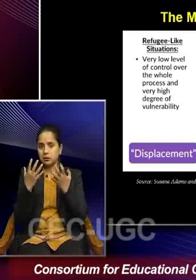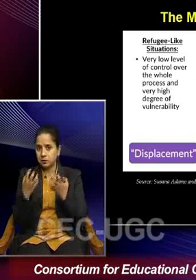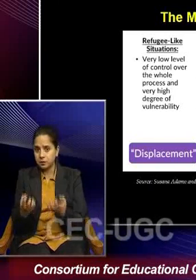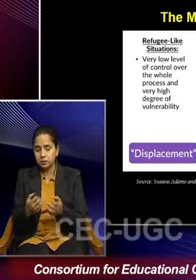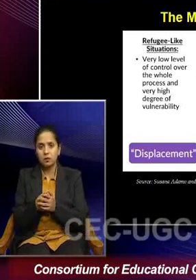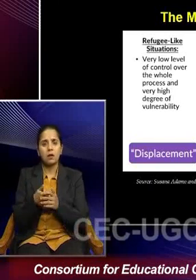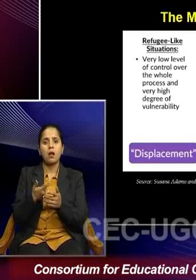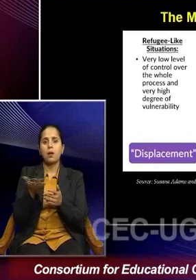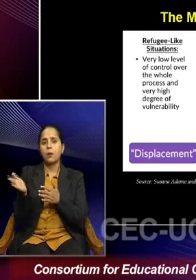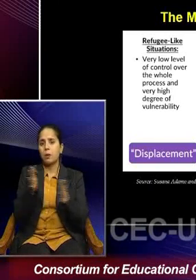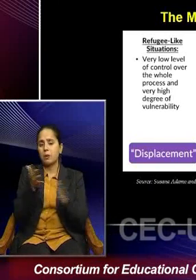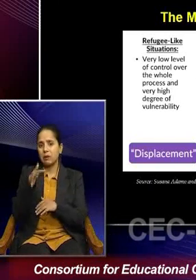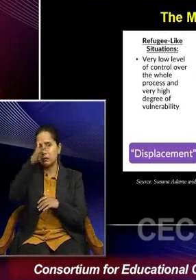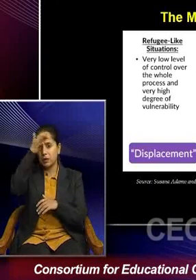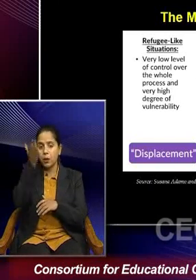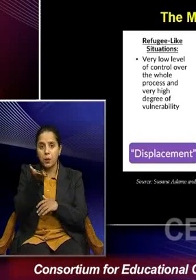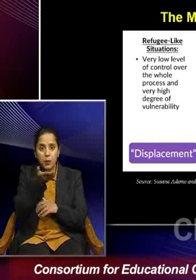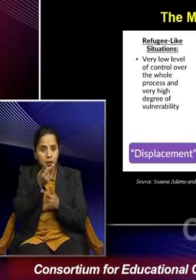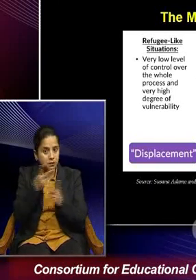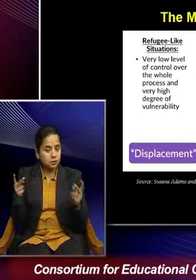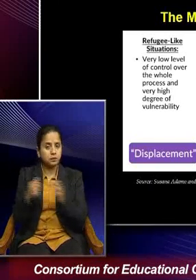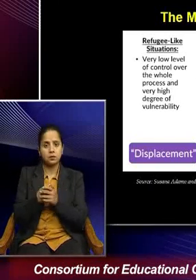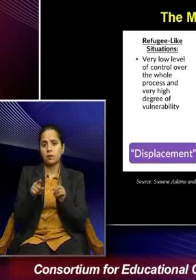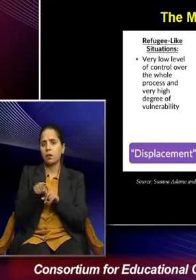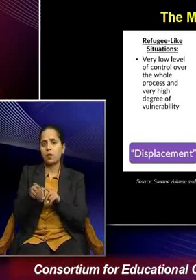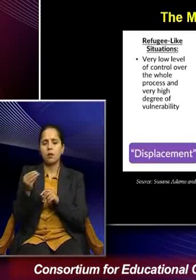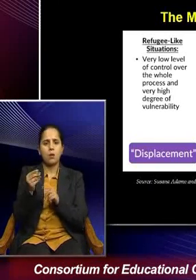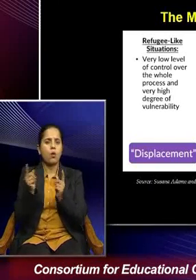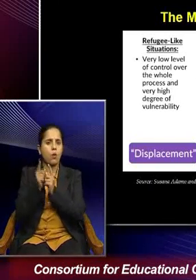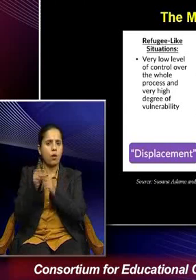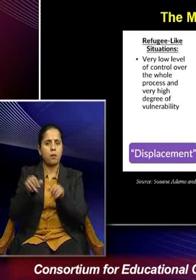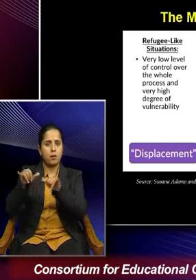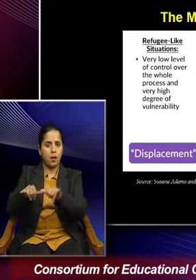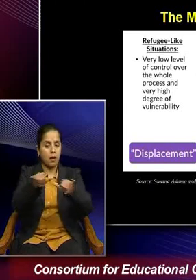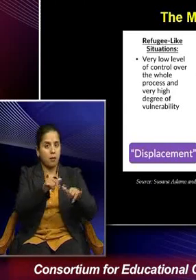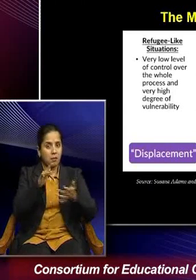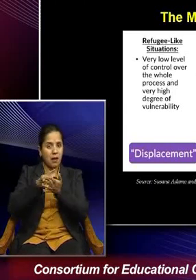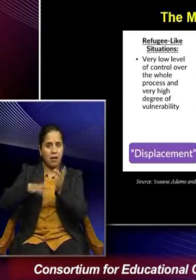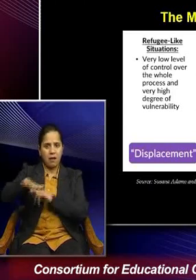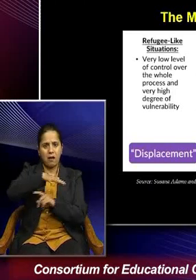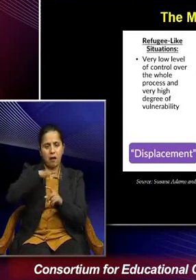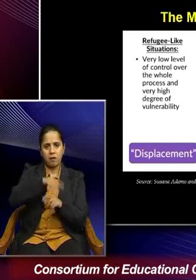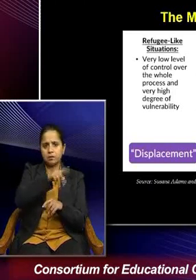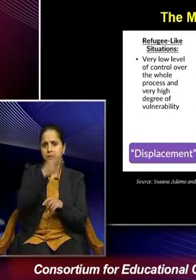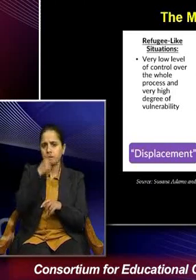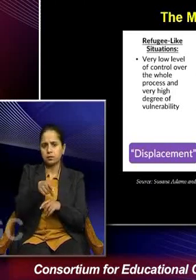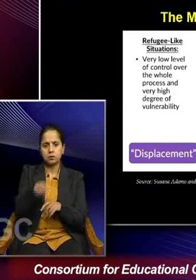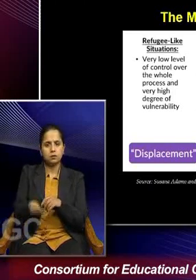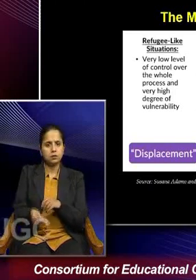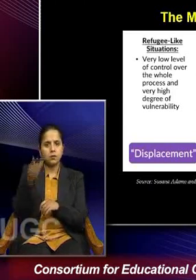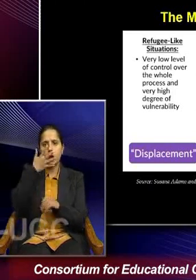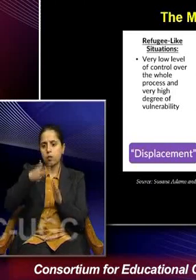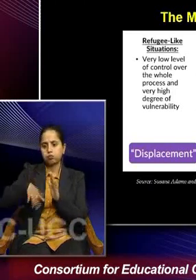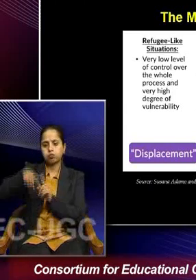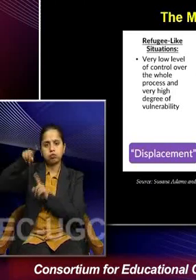heat waves, because of, you know, there are also small island states which are actually getting inundated with rising sea levels.